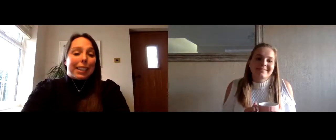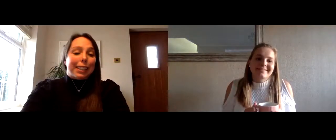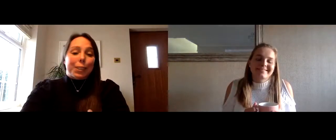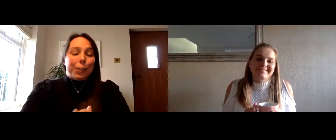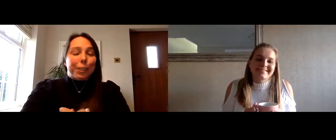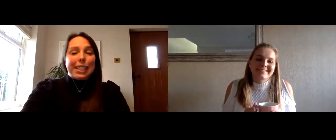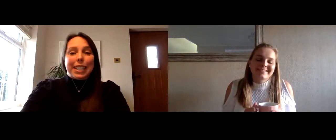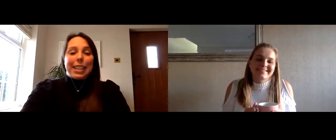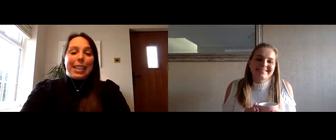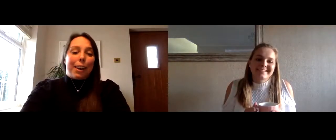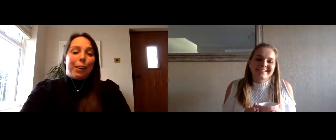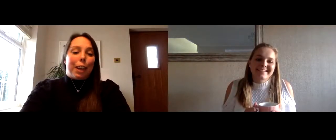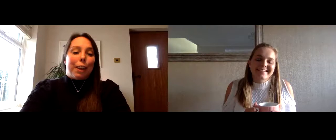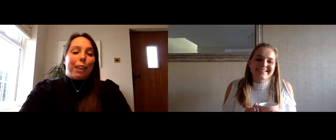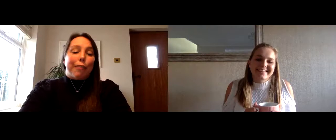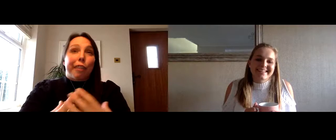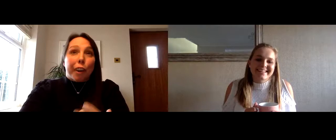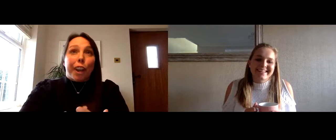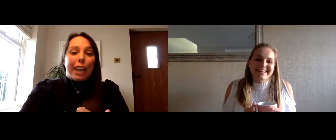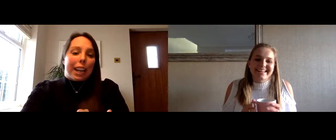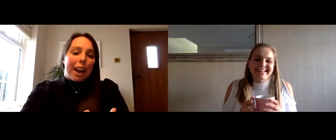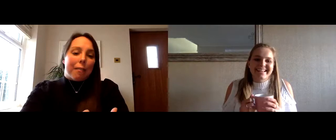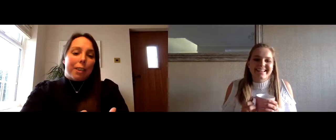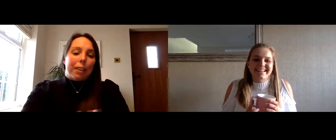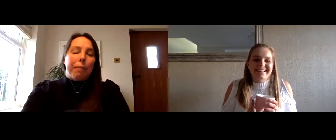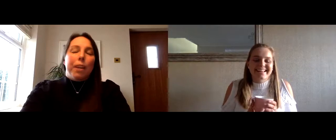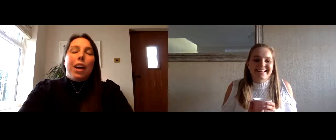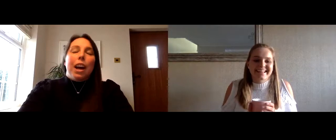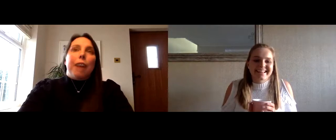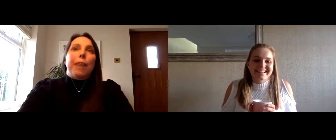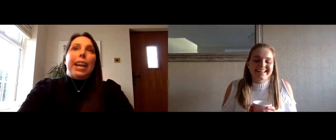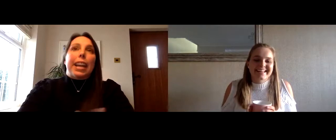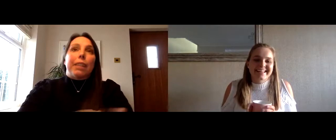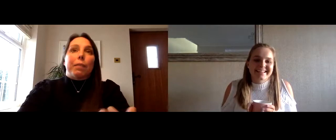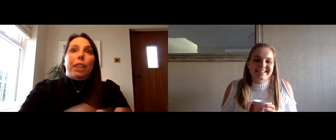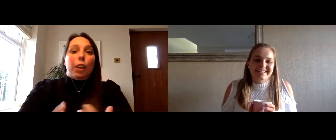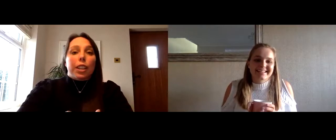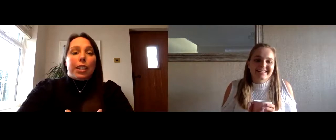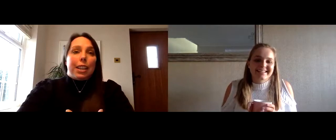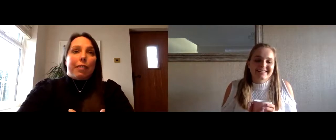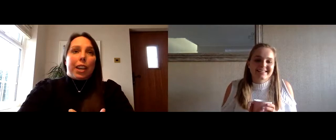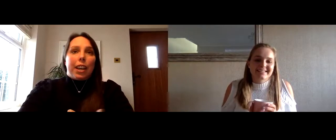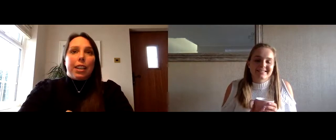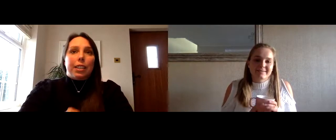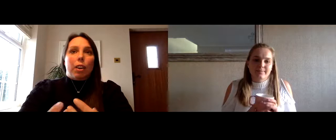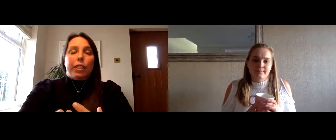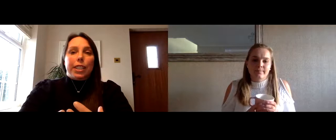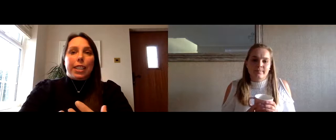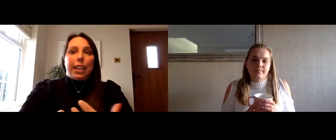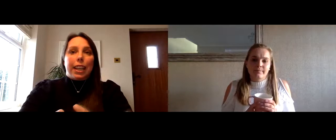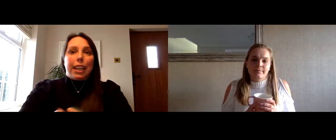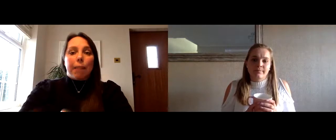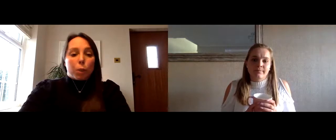amazing the stories that they tell you the fun that you can have with them um and then the other side of it is